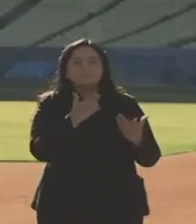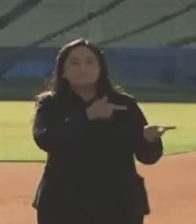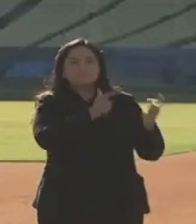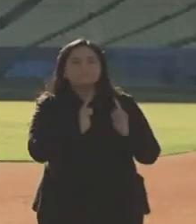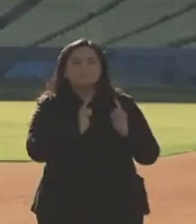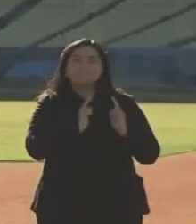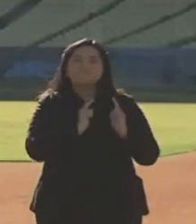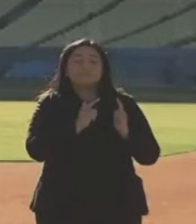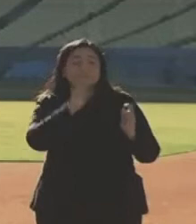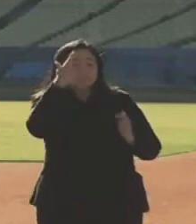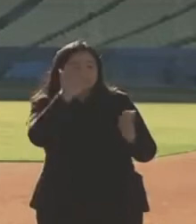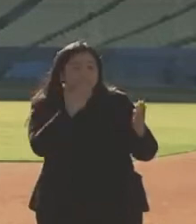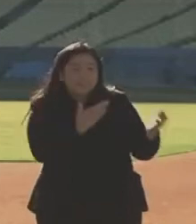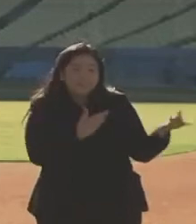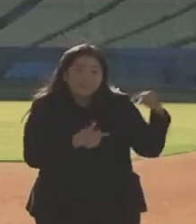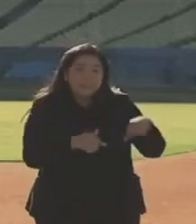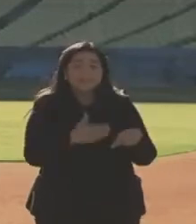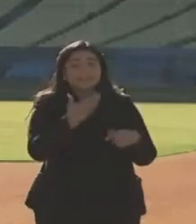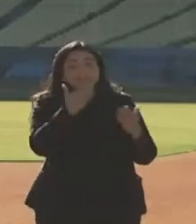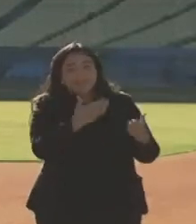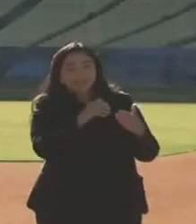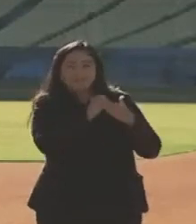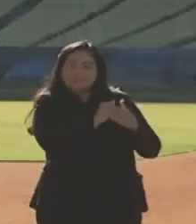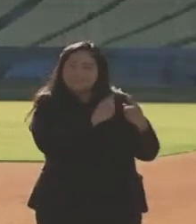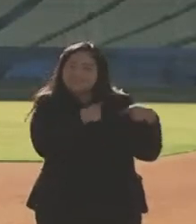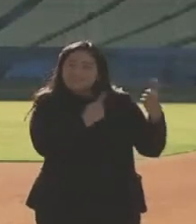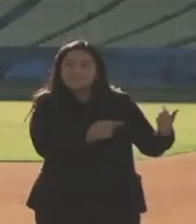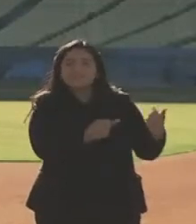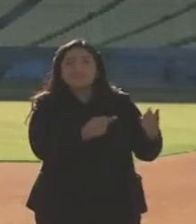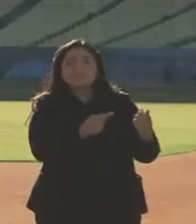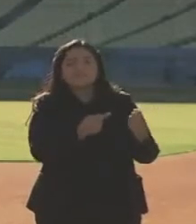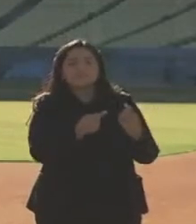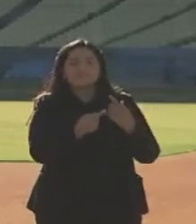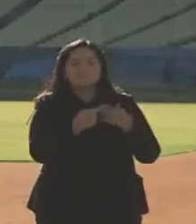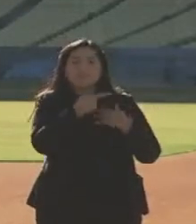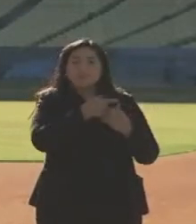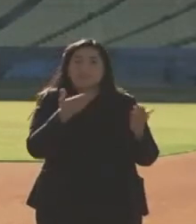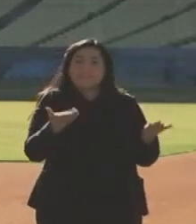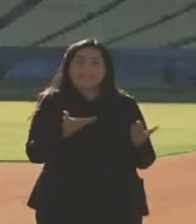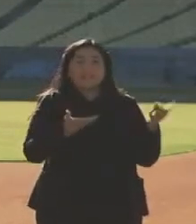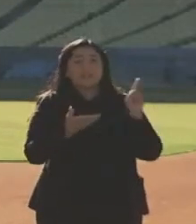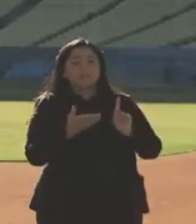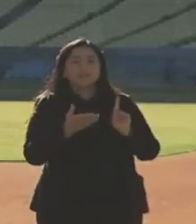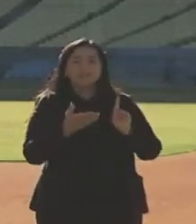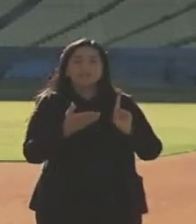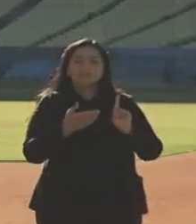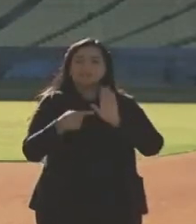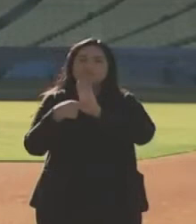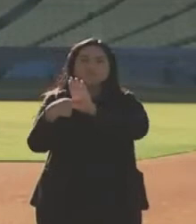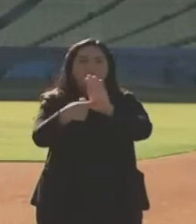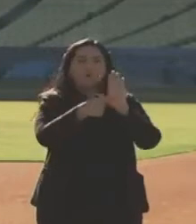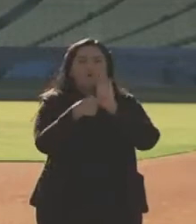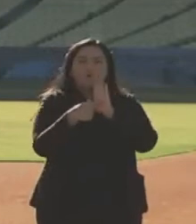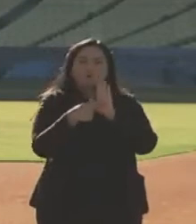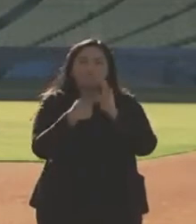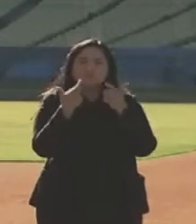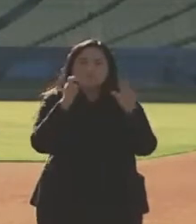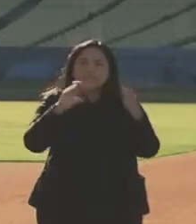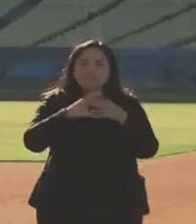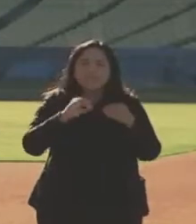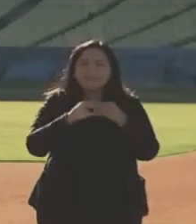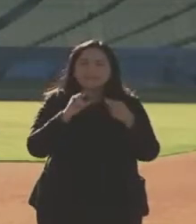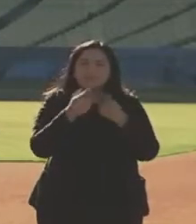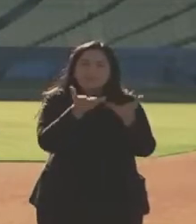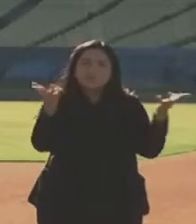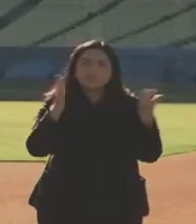thank you for your presence. Thank you for your leadership. Your presence says and sends an incredible message to the community that we are